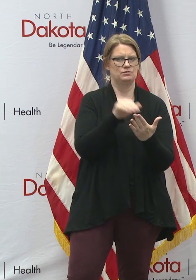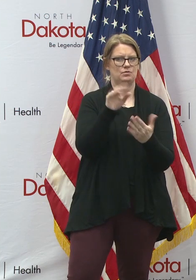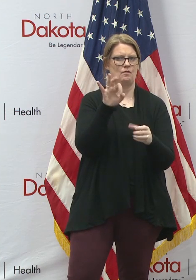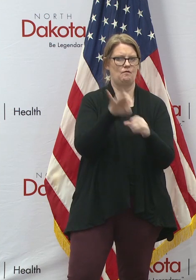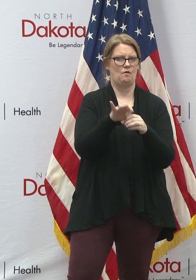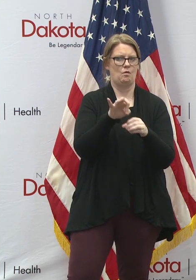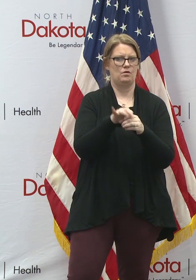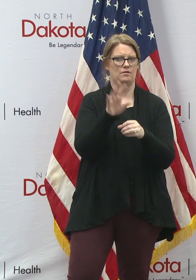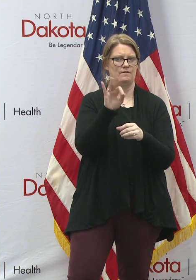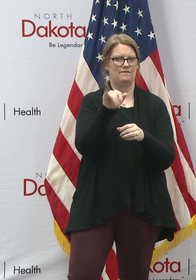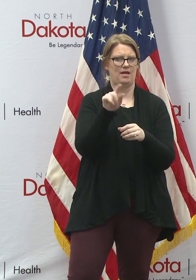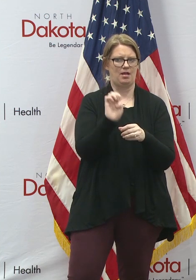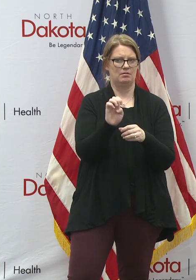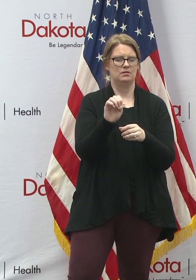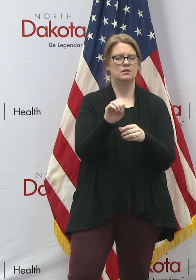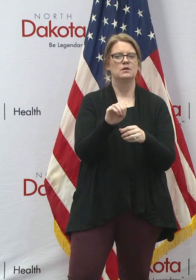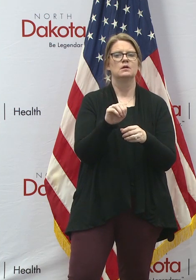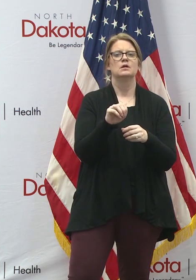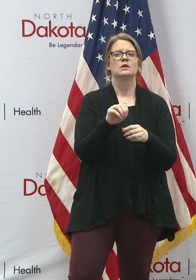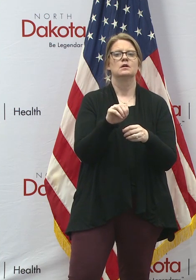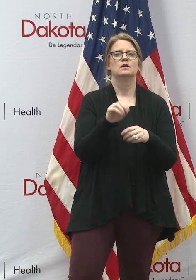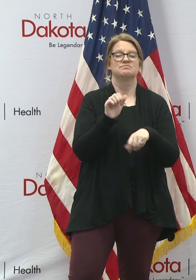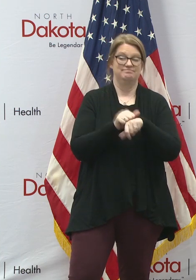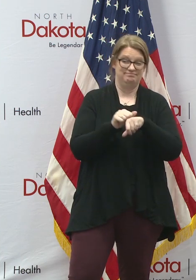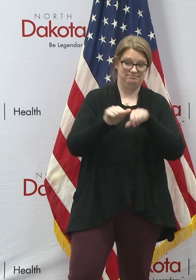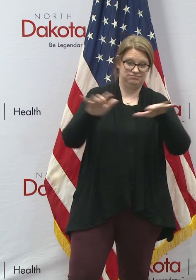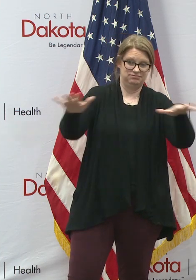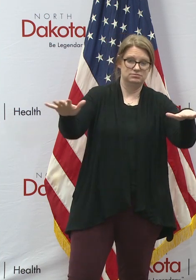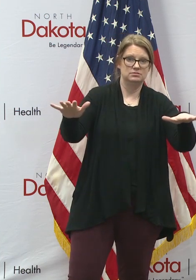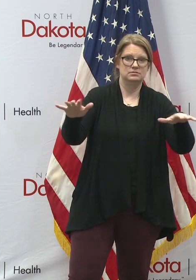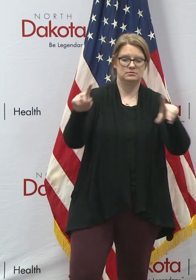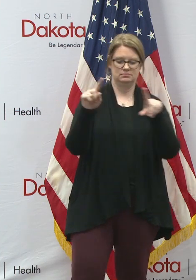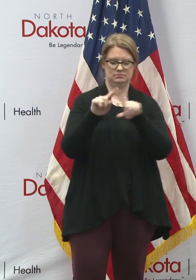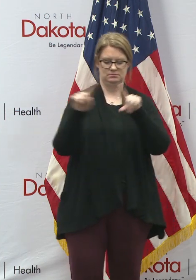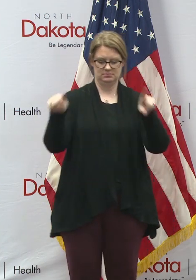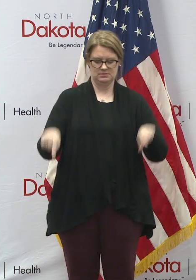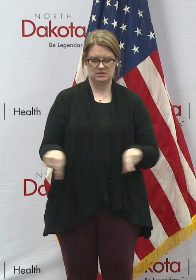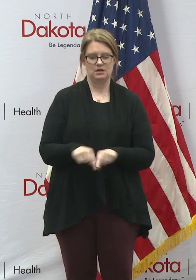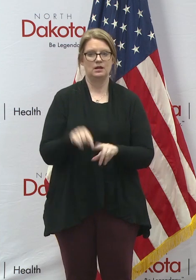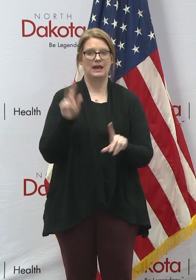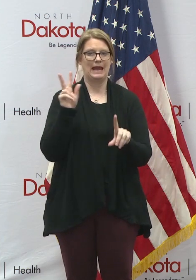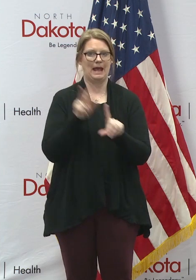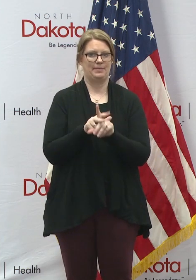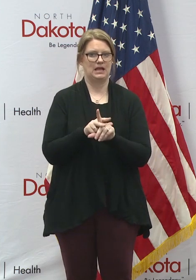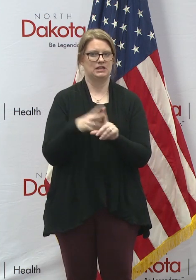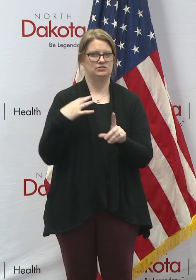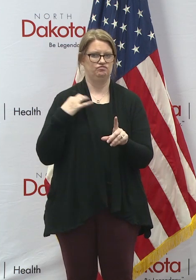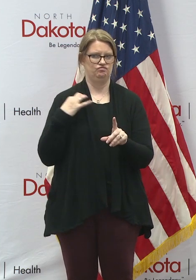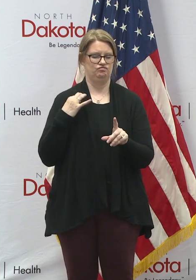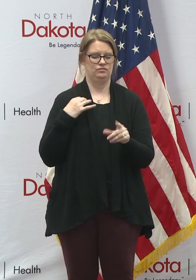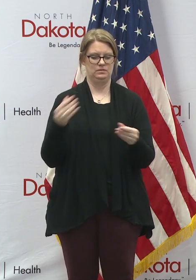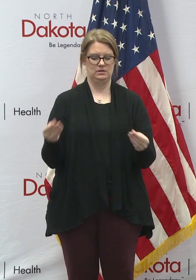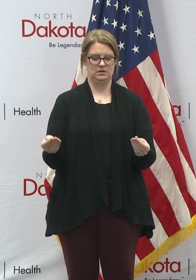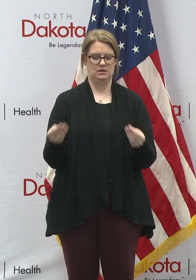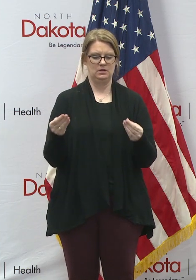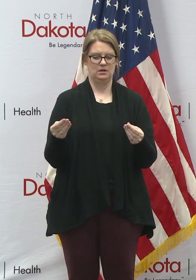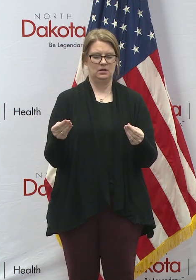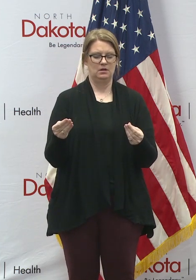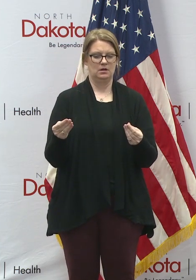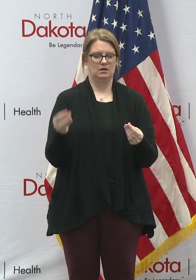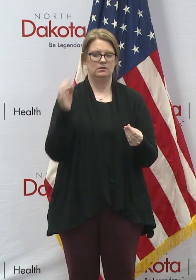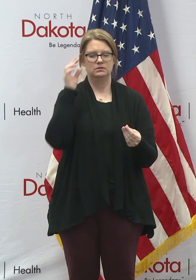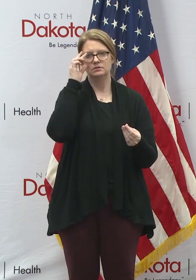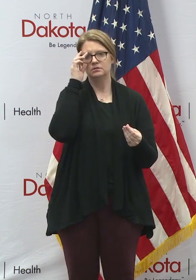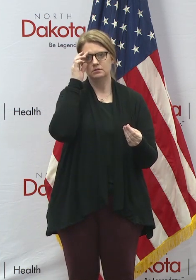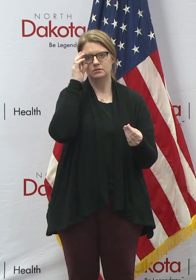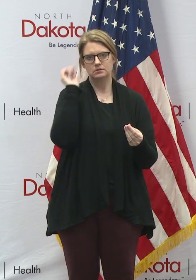office. They will receive an absentee voter application. And then